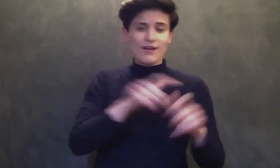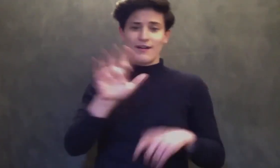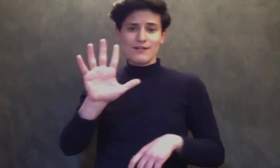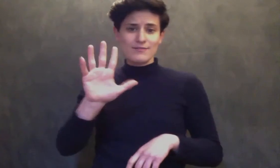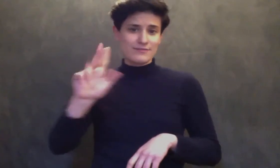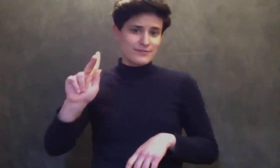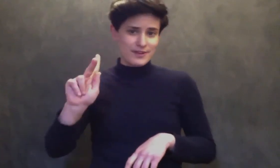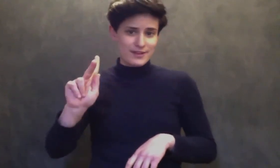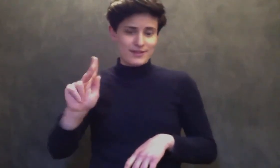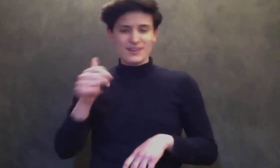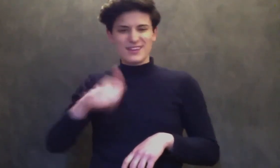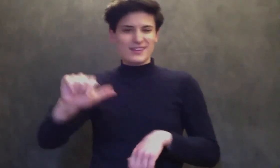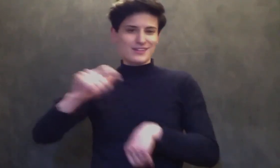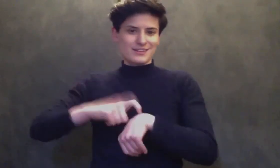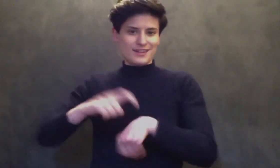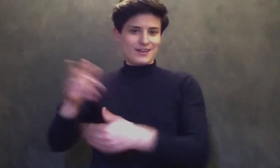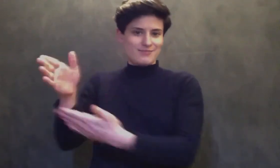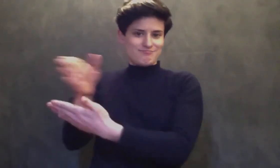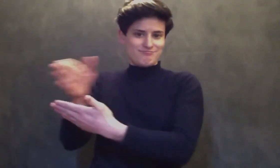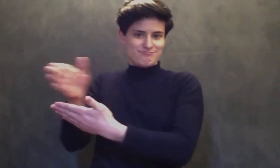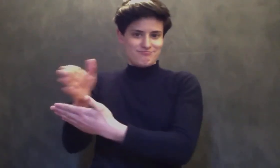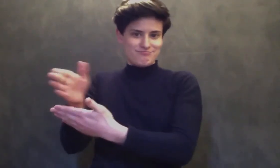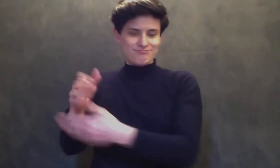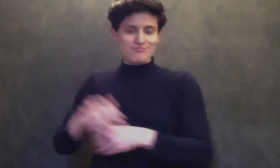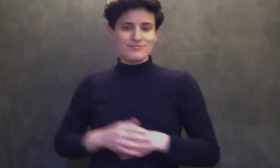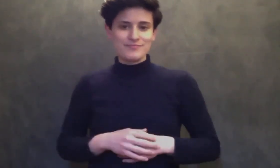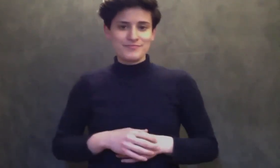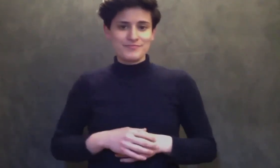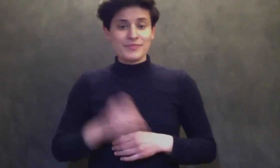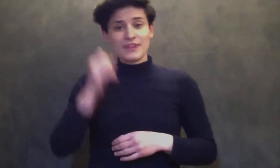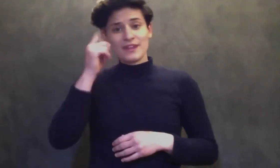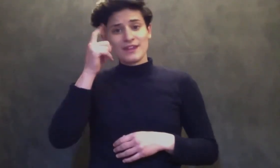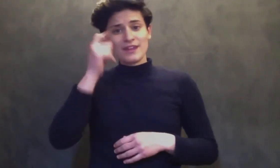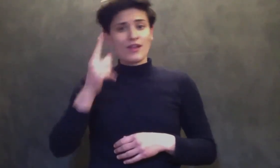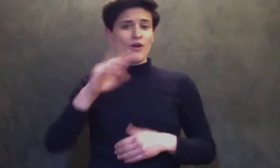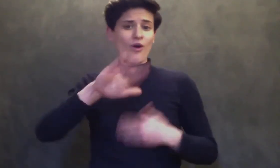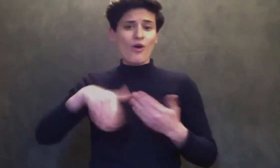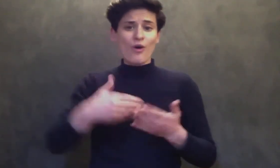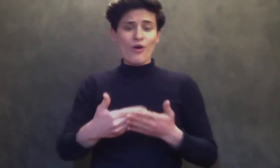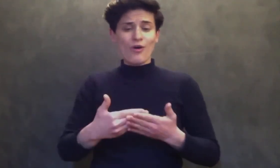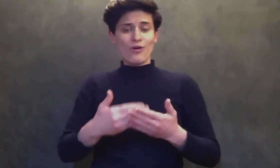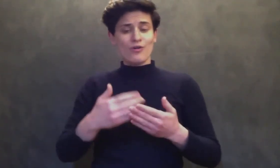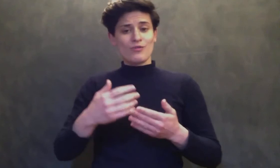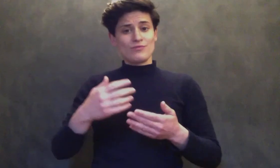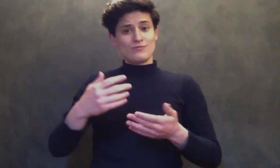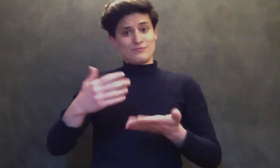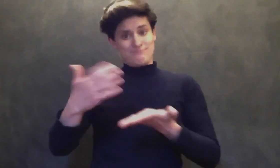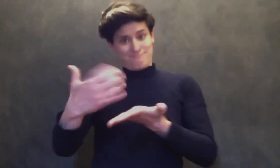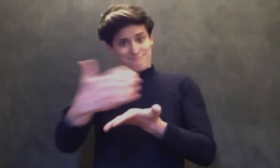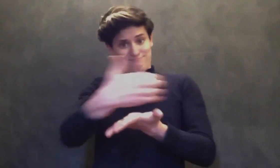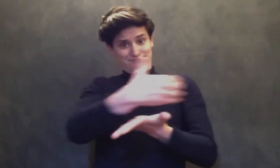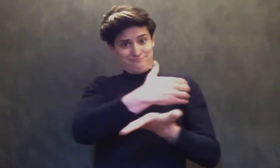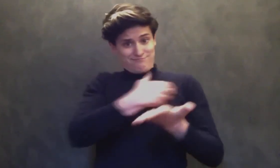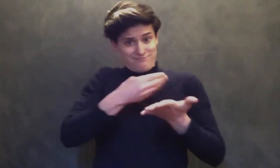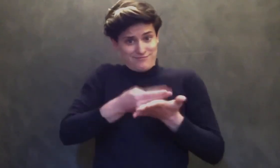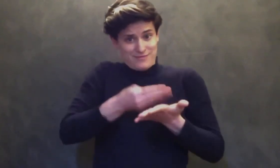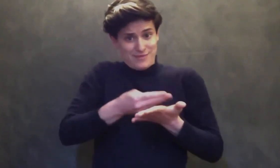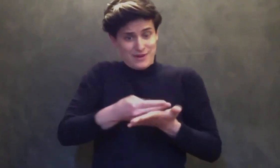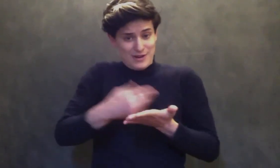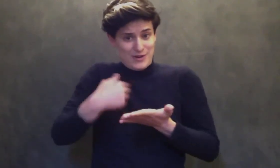Again, feel free to walk or run the 5k anytime between then and all of the proceeds that we're able to gather